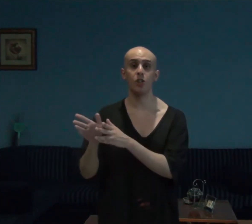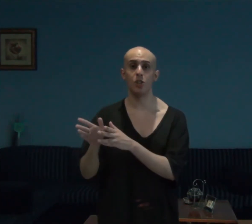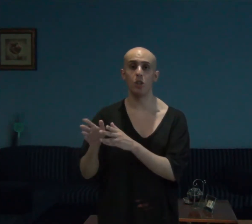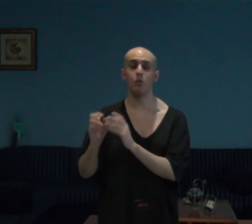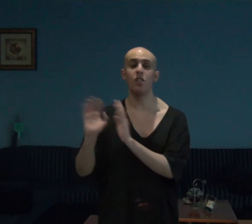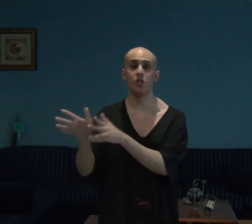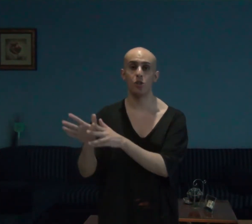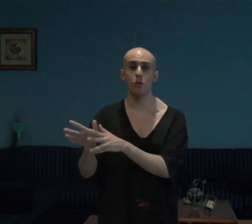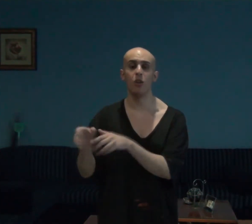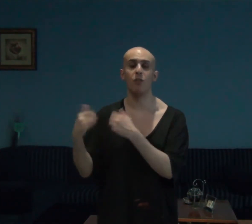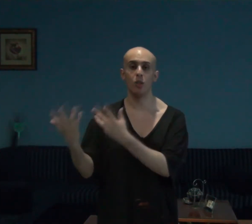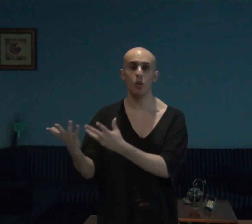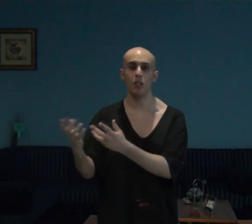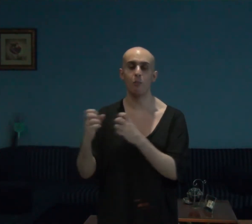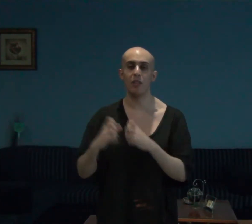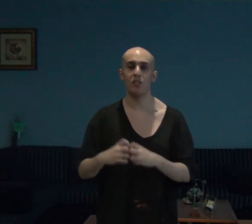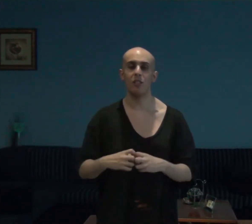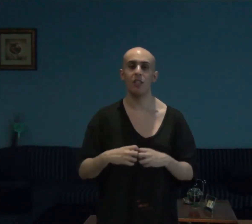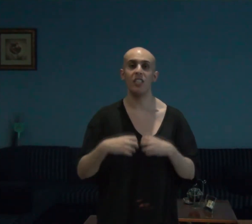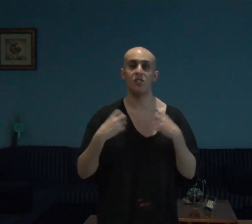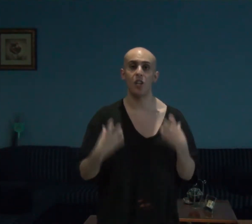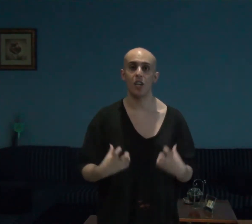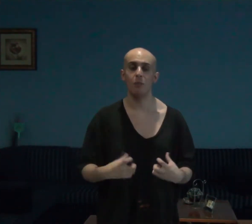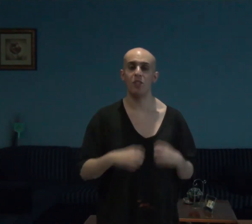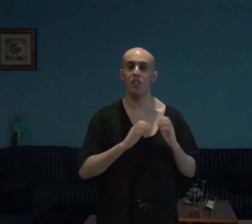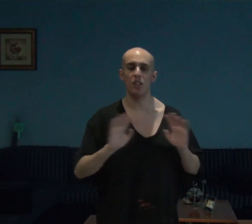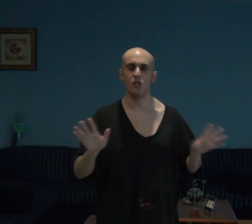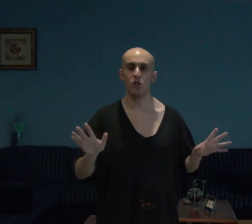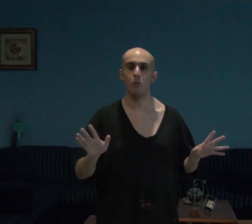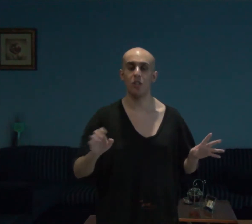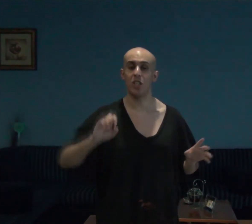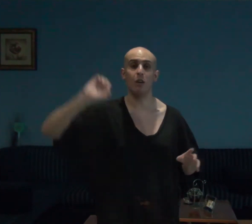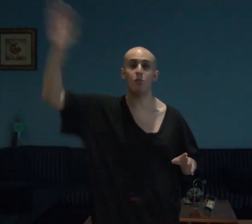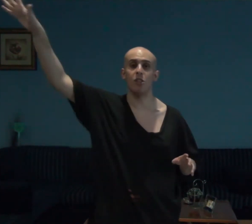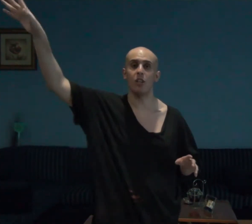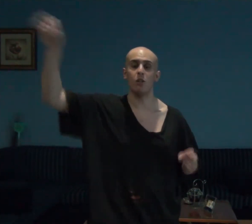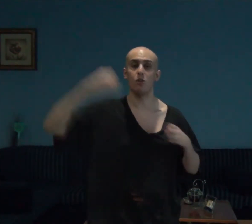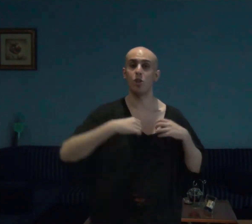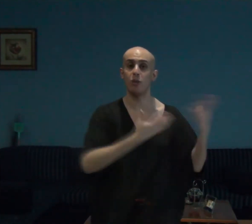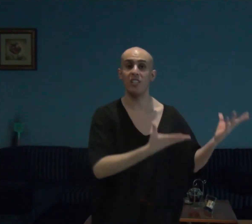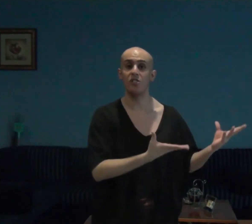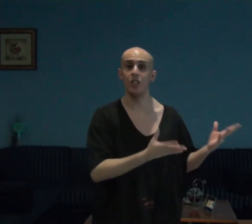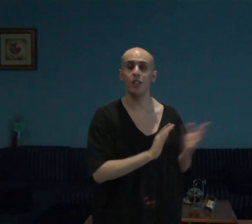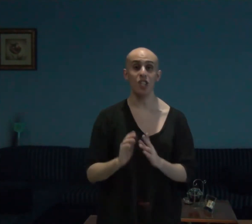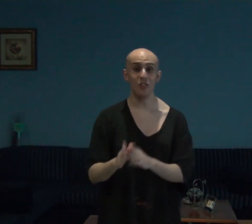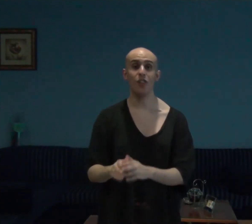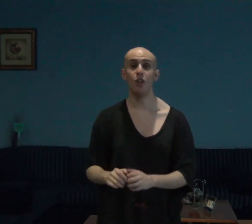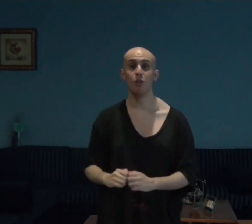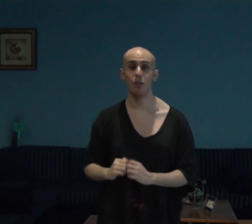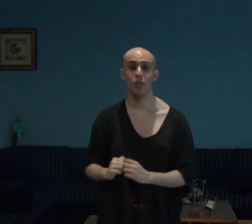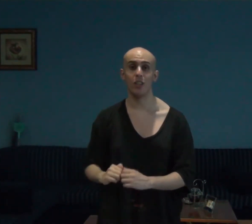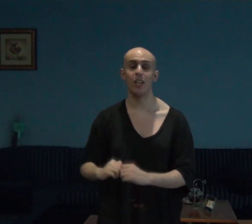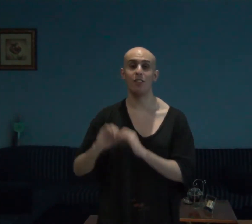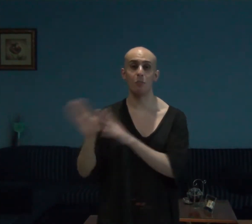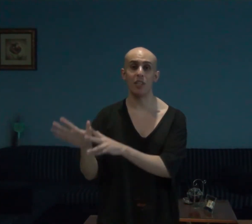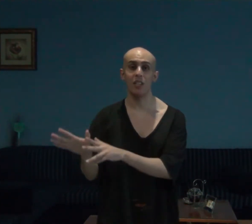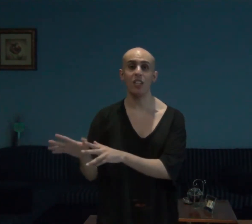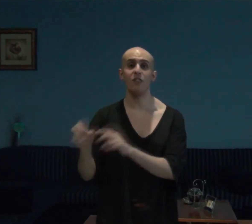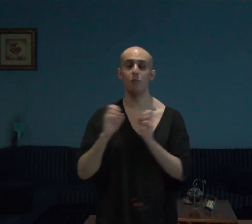show the show of lola basically is tamed and not so much out there or crazy even though lola at the beginning of the